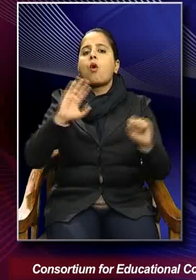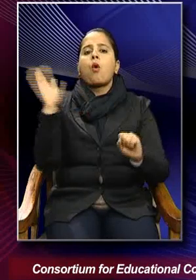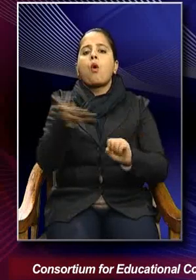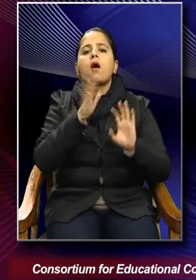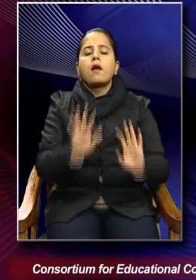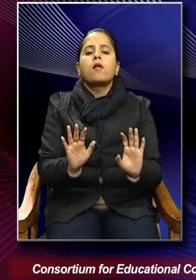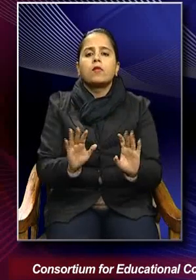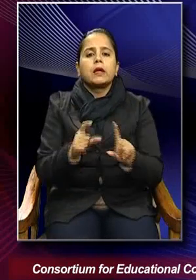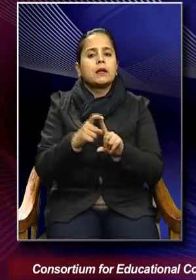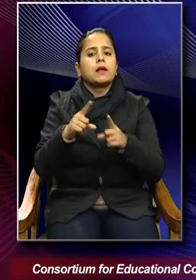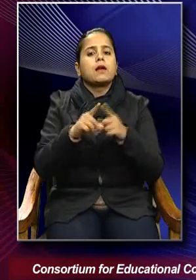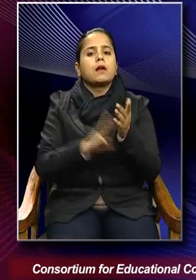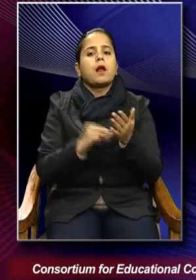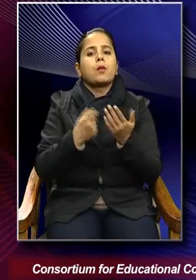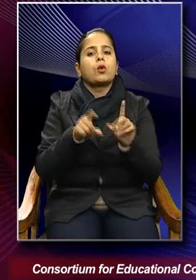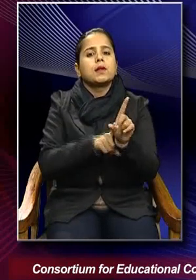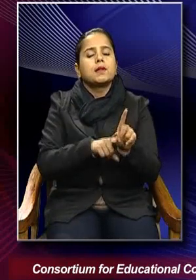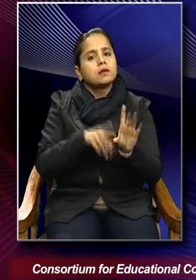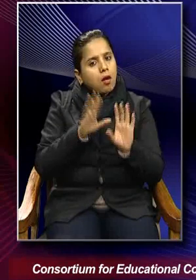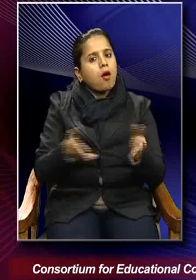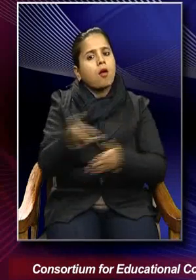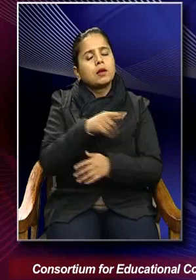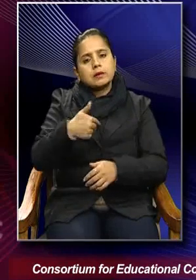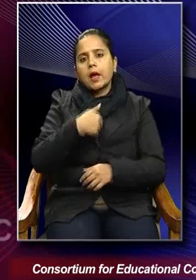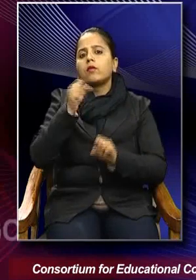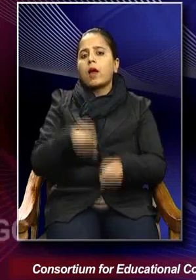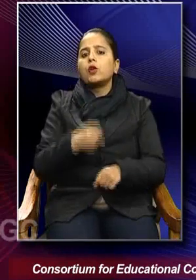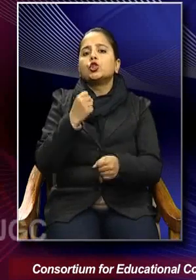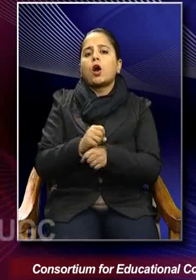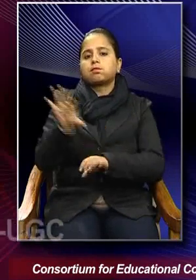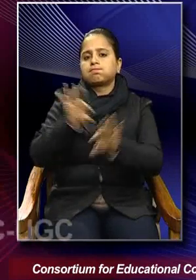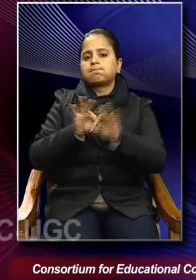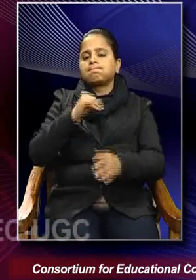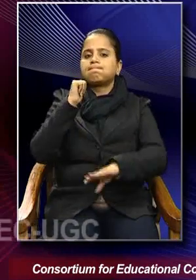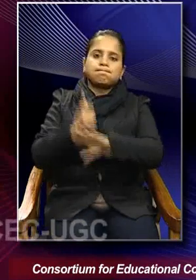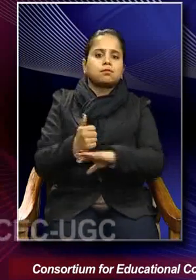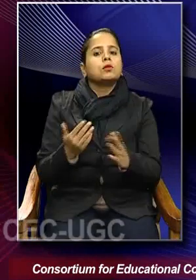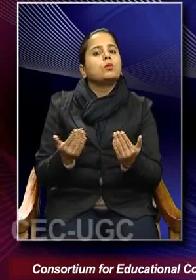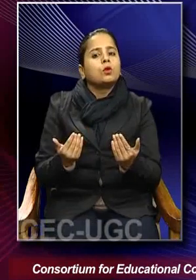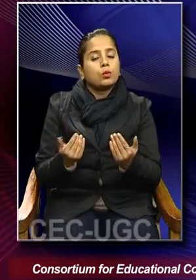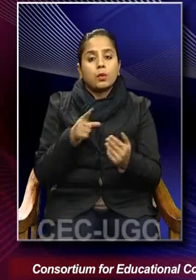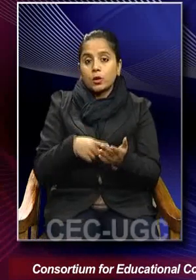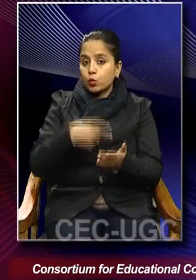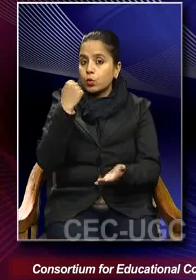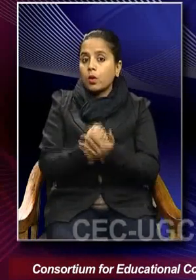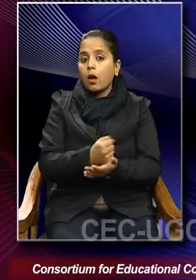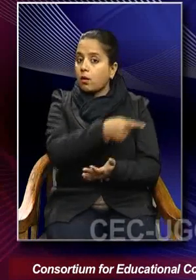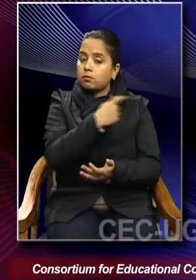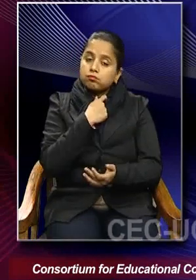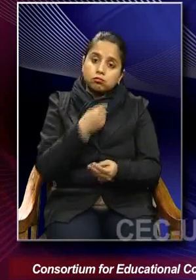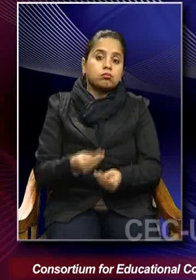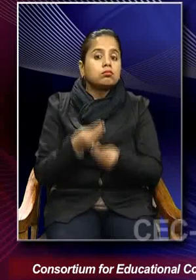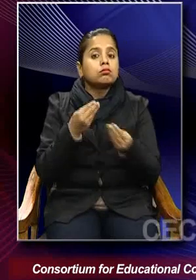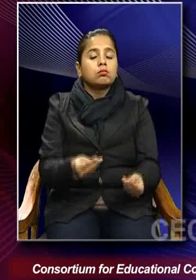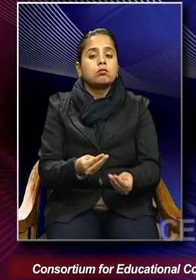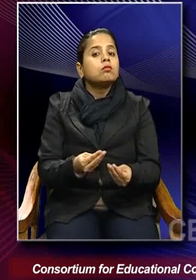all were liberal democratic regimes, guaranteeing the, the, the and privileges